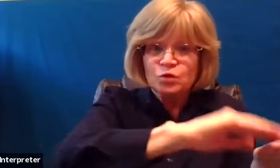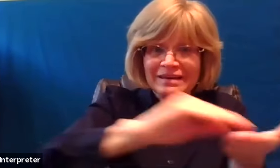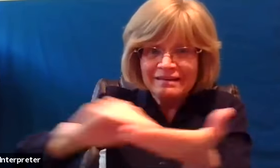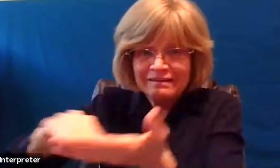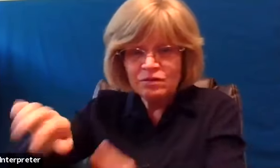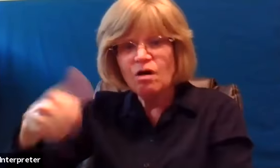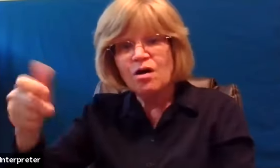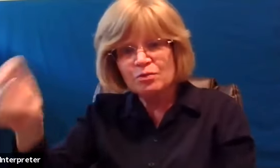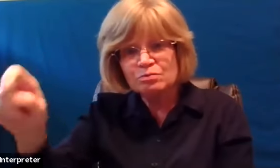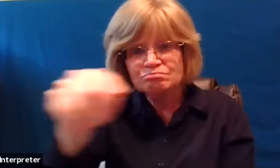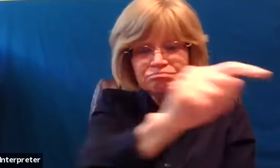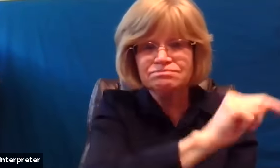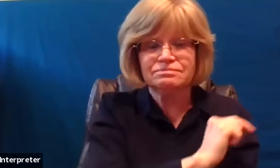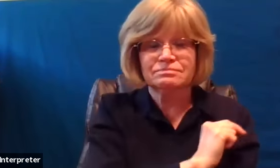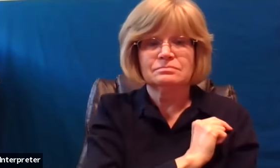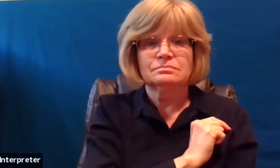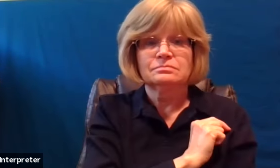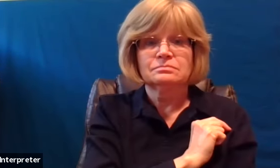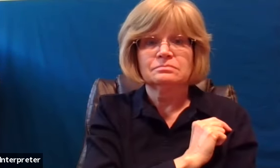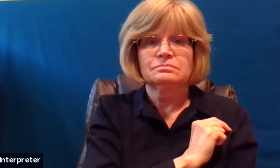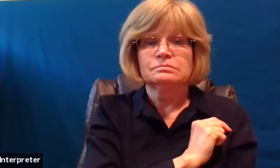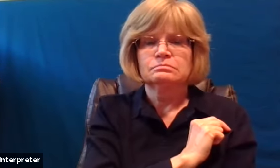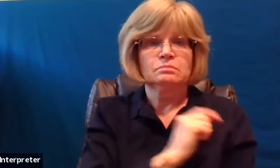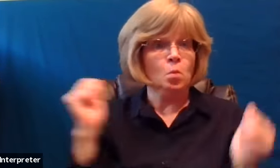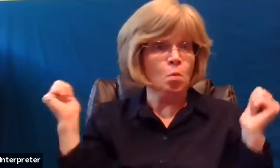but not everyone agrees with that